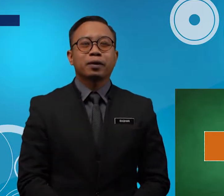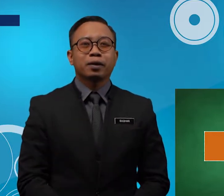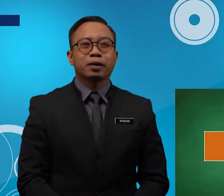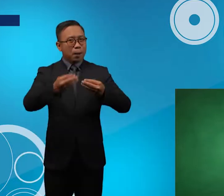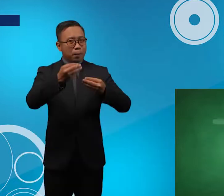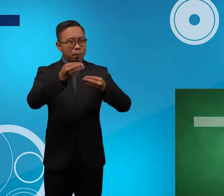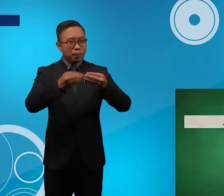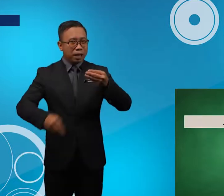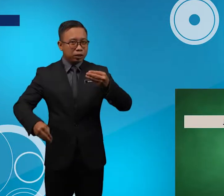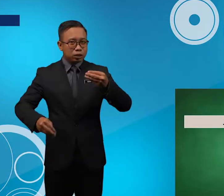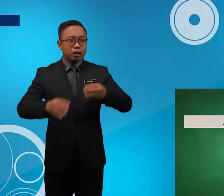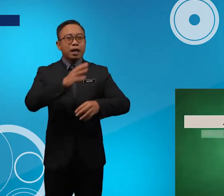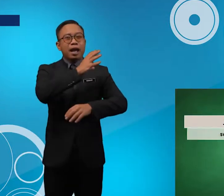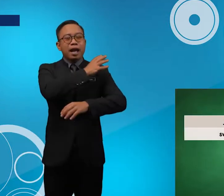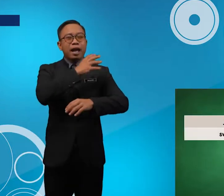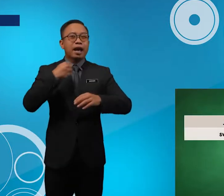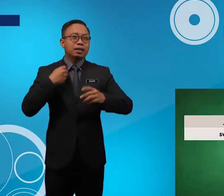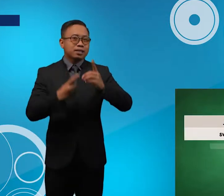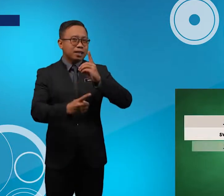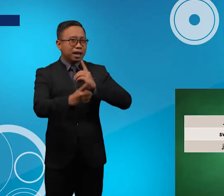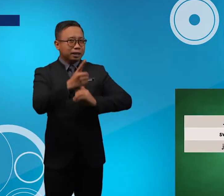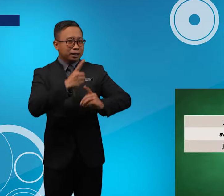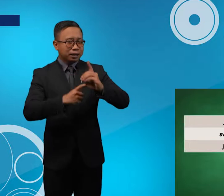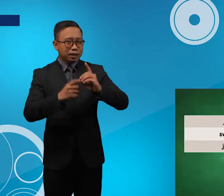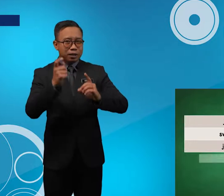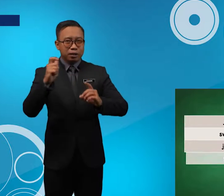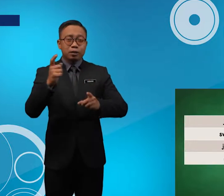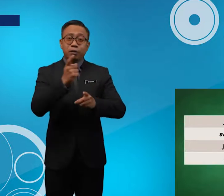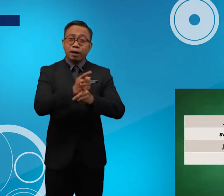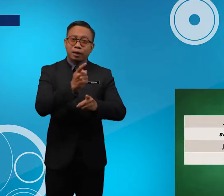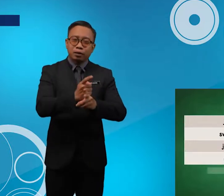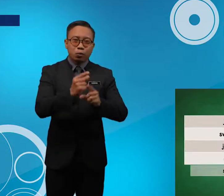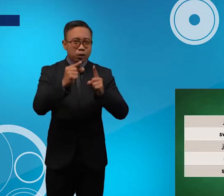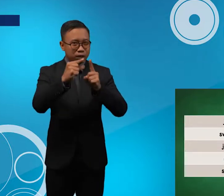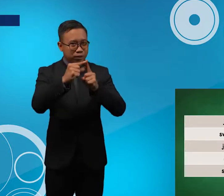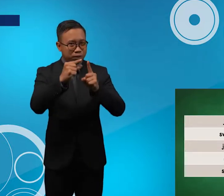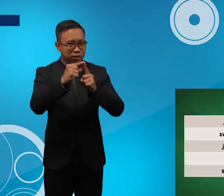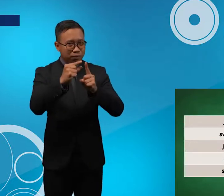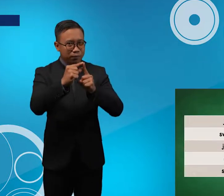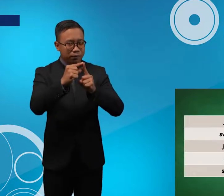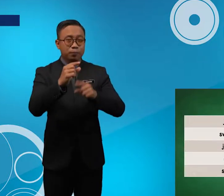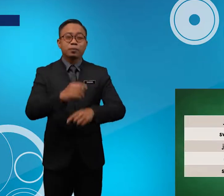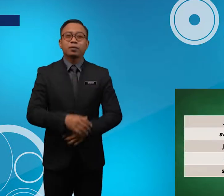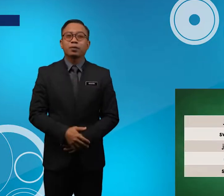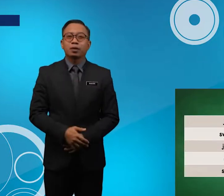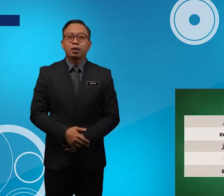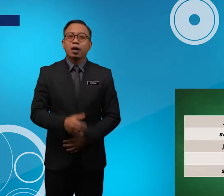Match And Sign The Correct Words You